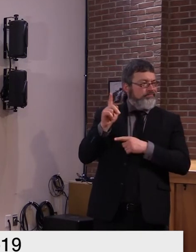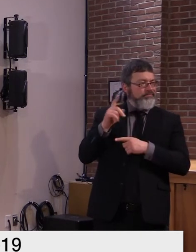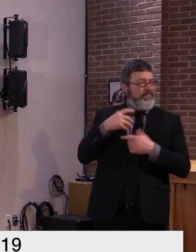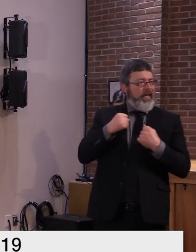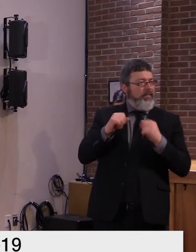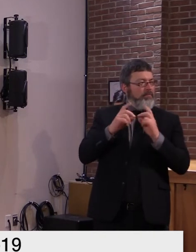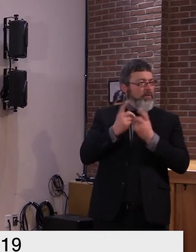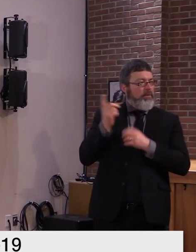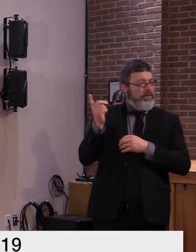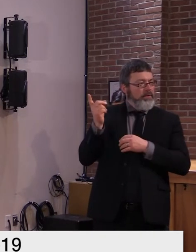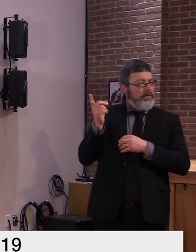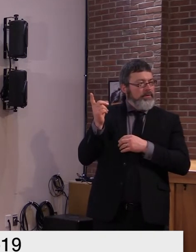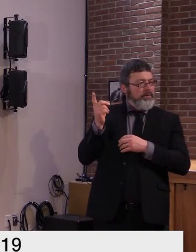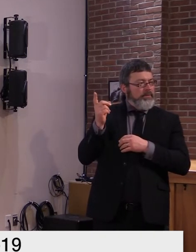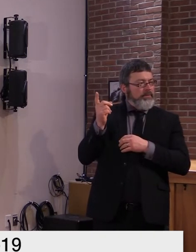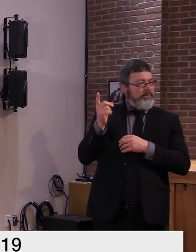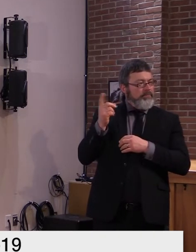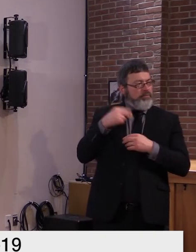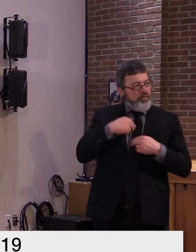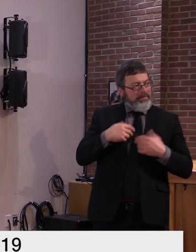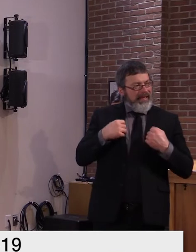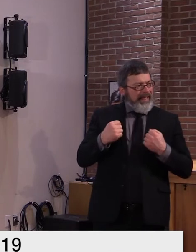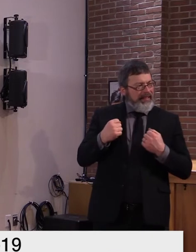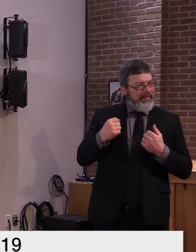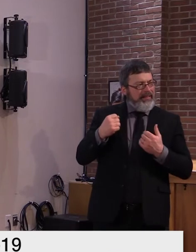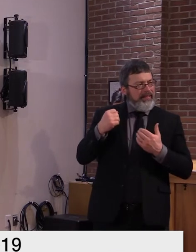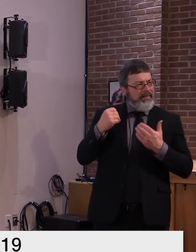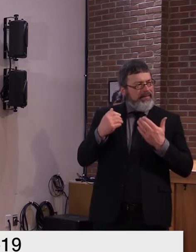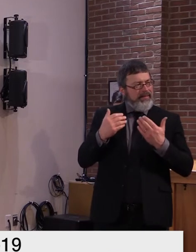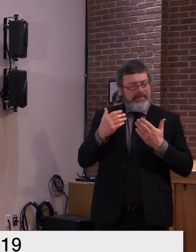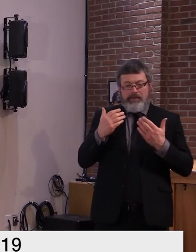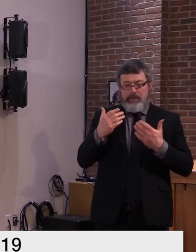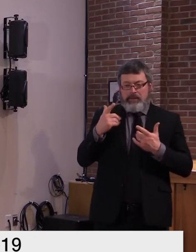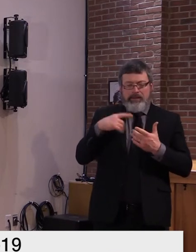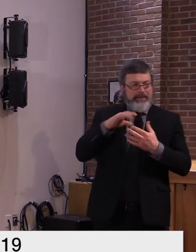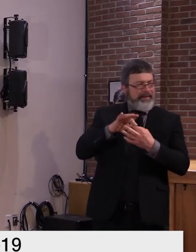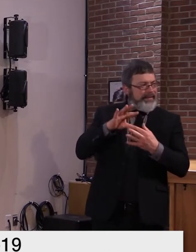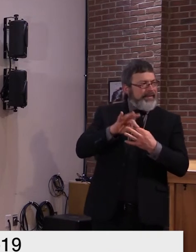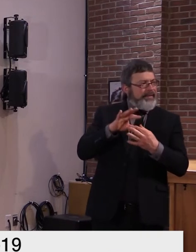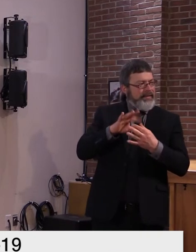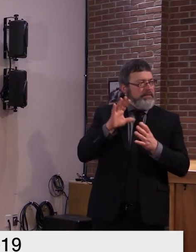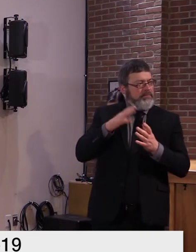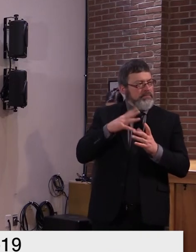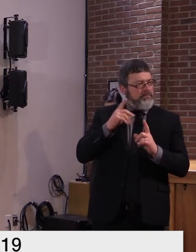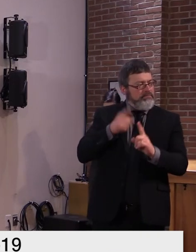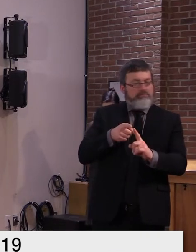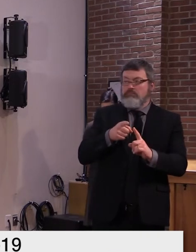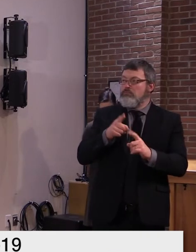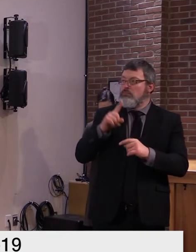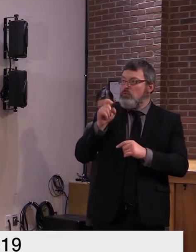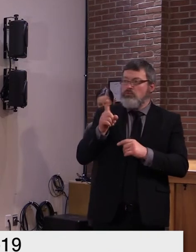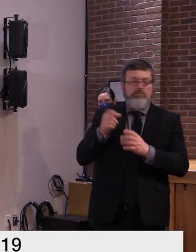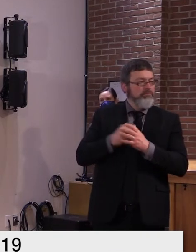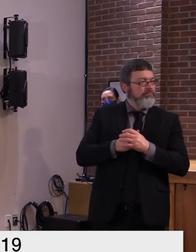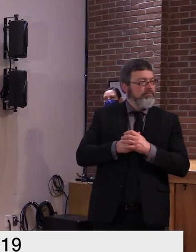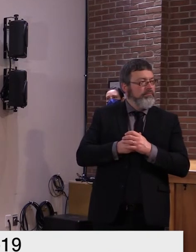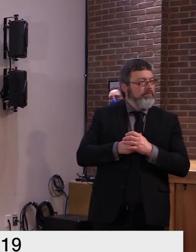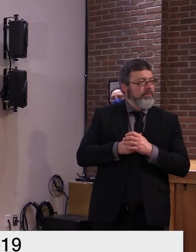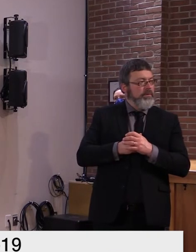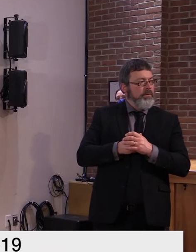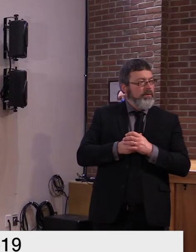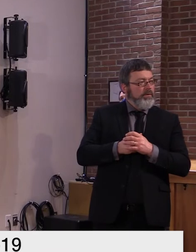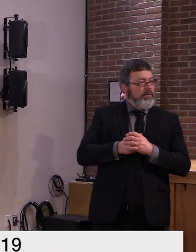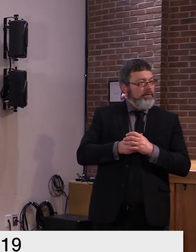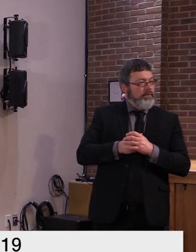i may have missed a couple things along the way but my questions have to do with the uh emerging emergency staffing help for uh skilled